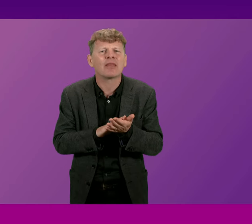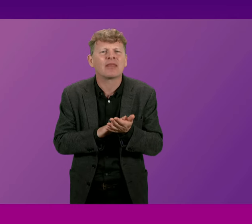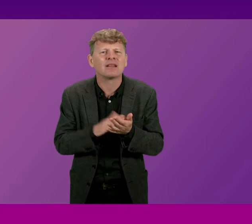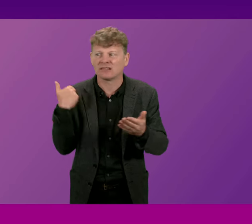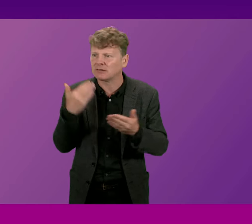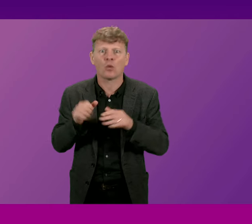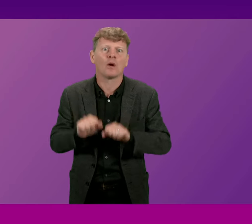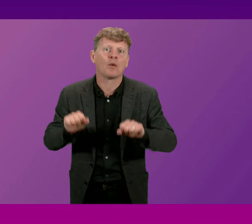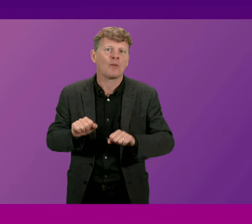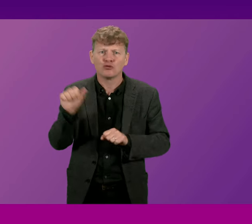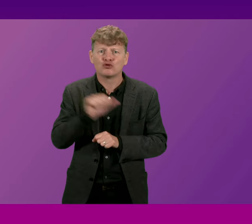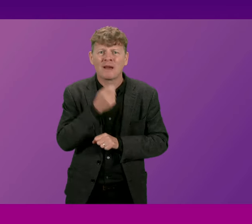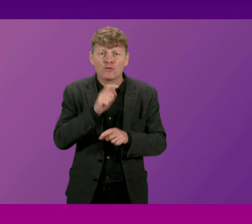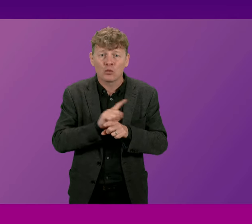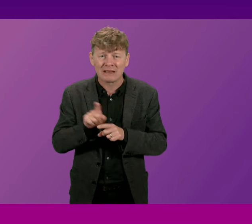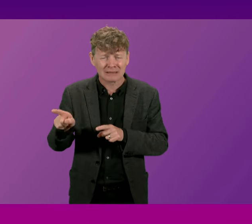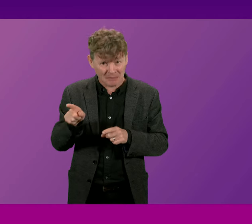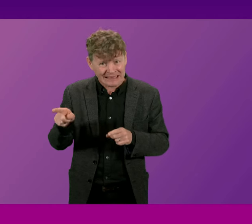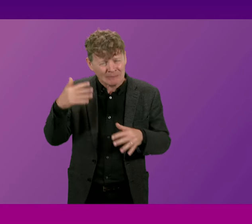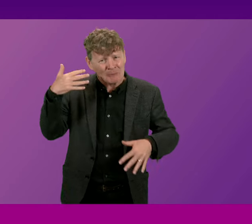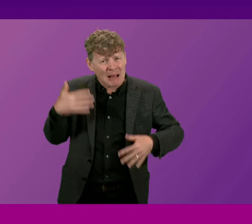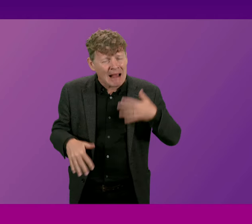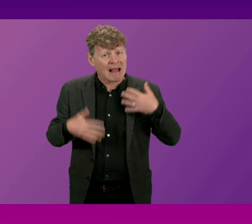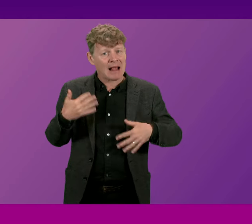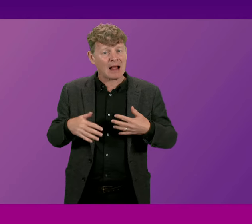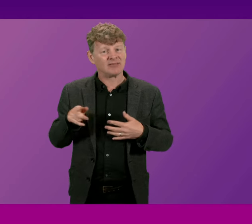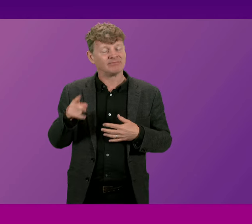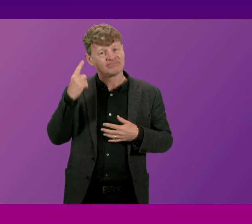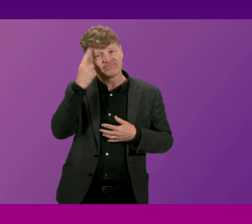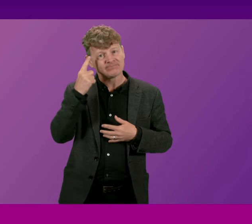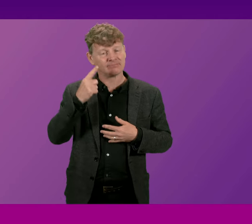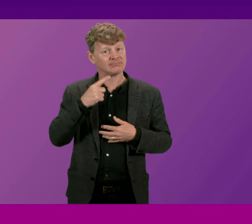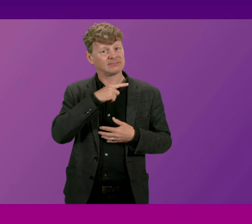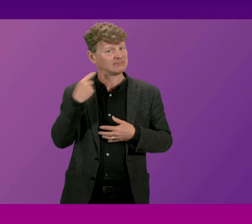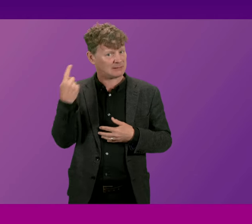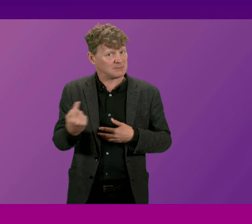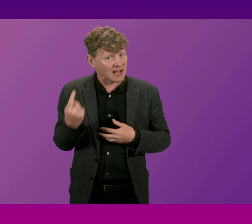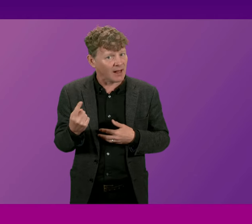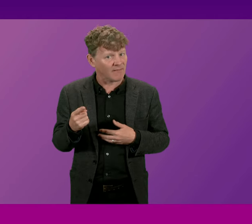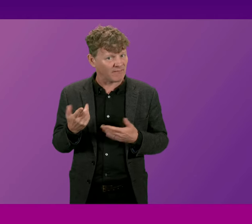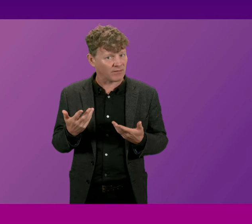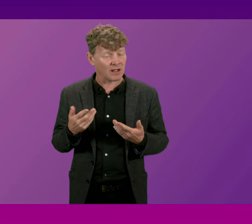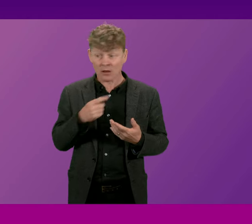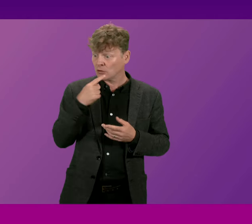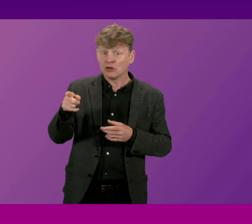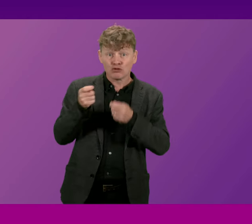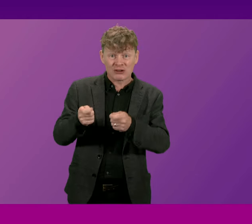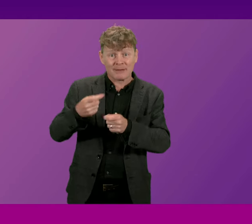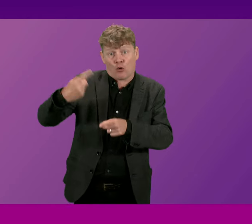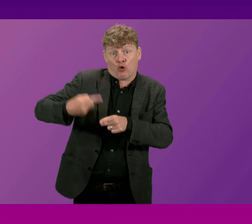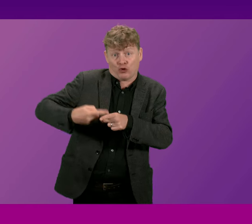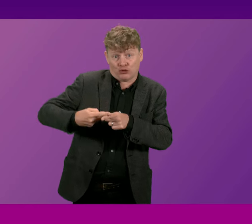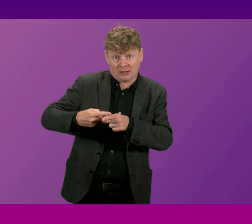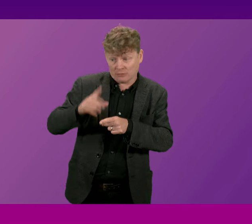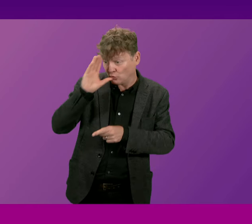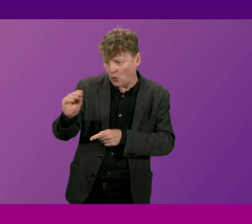he's in unbearable pain and has been having suicidal thoughts and despite being told his treatment is urgent he's been